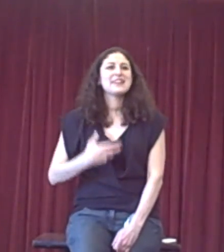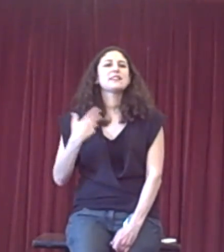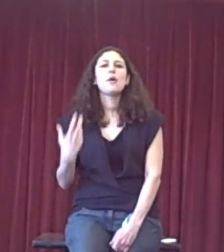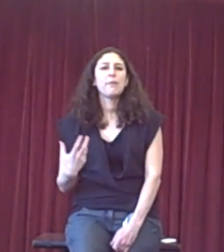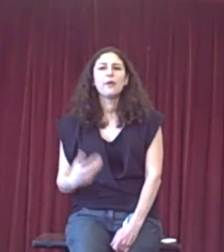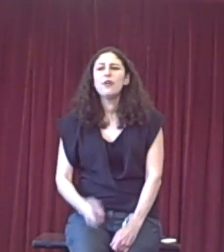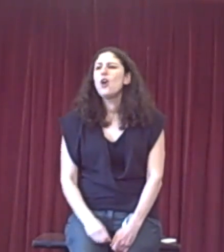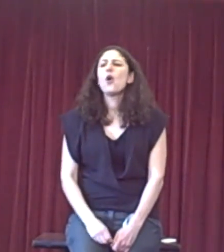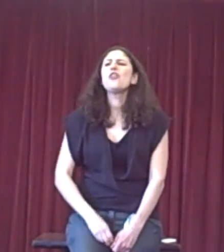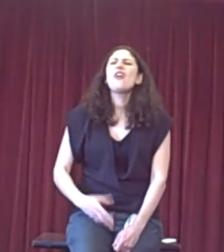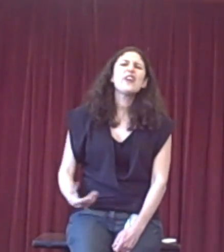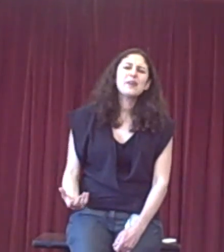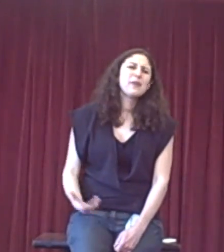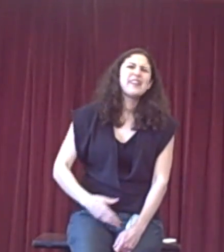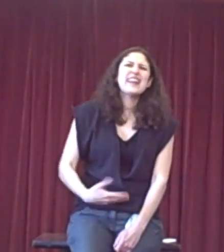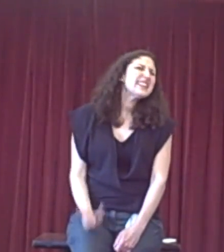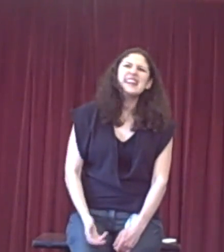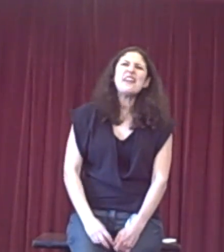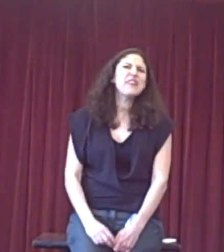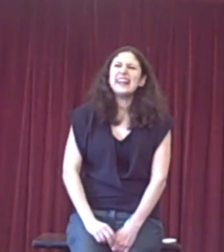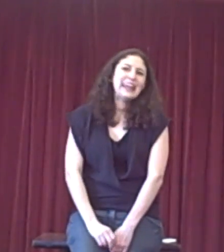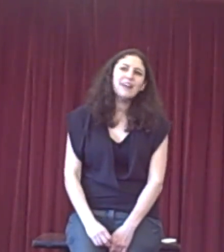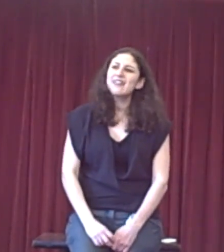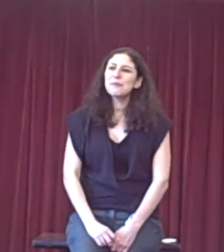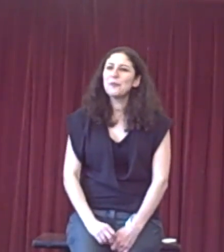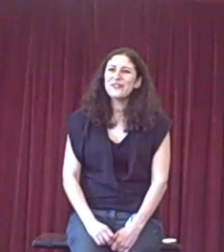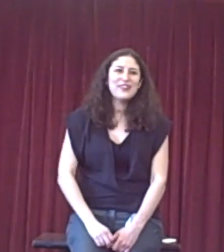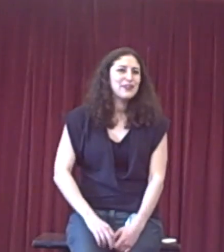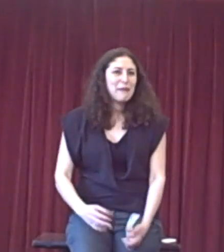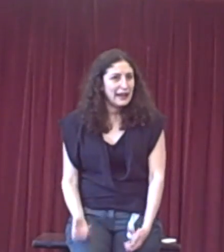example on an argument that isn't even a key argument within the debate.